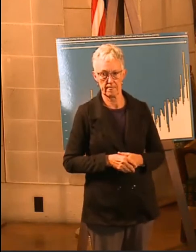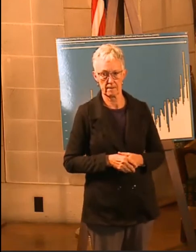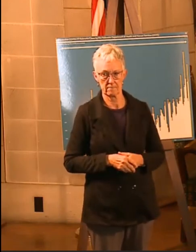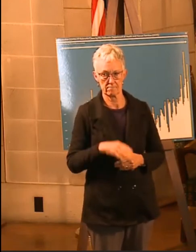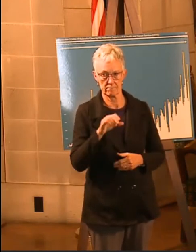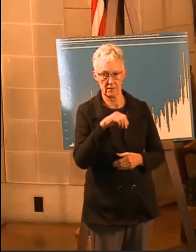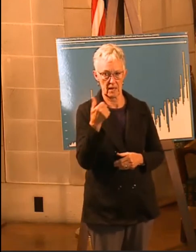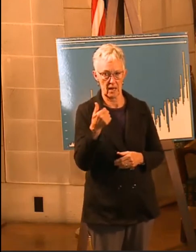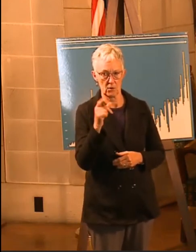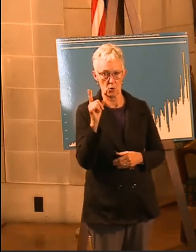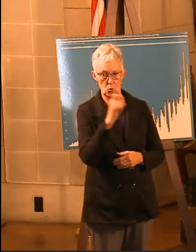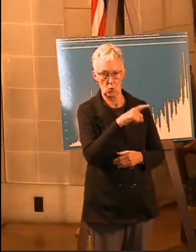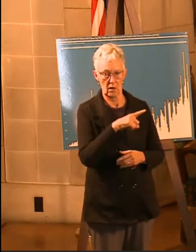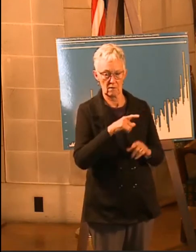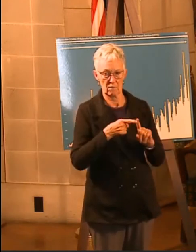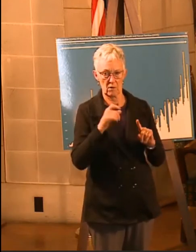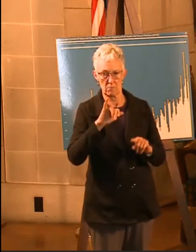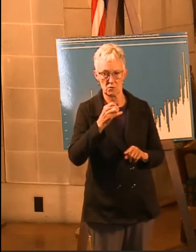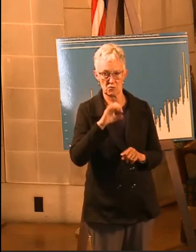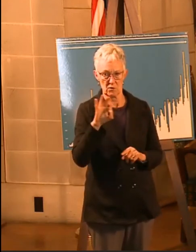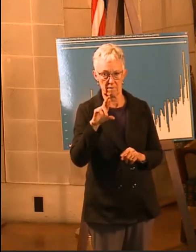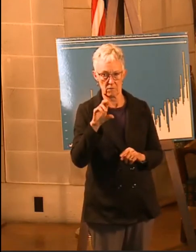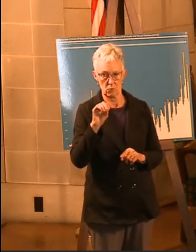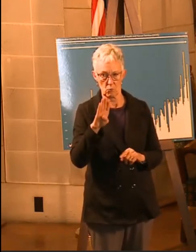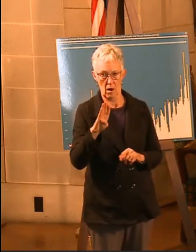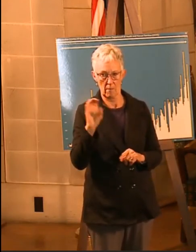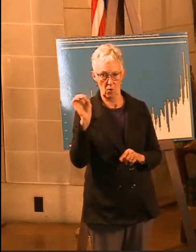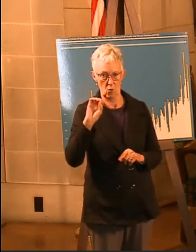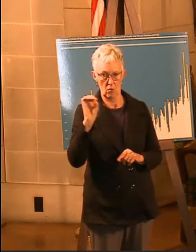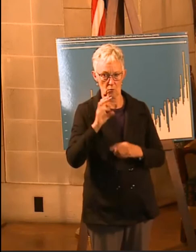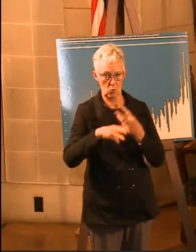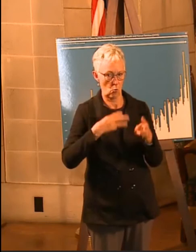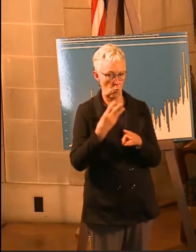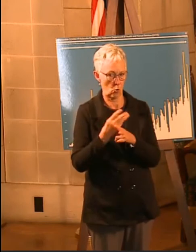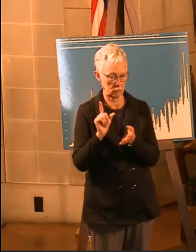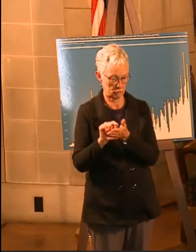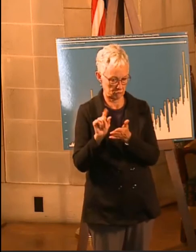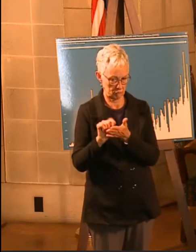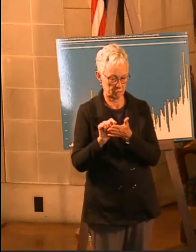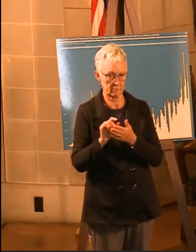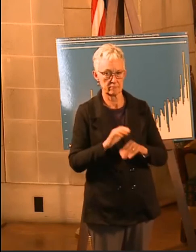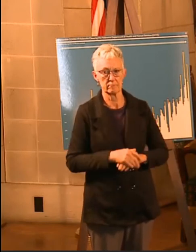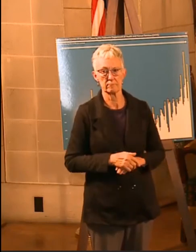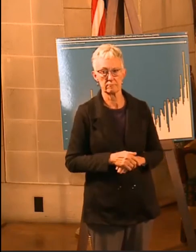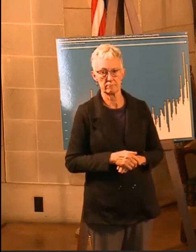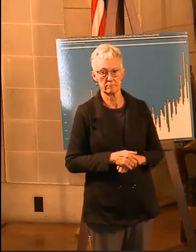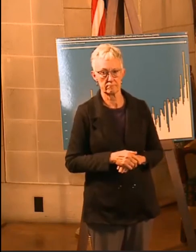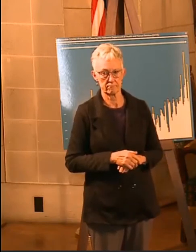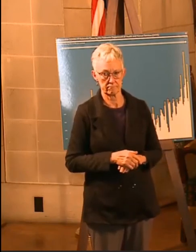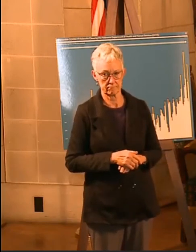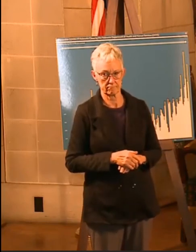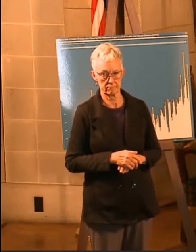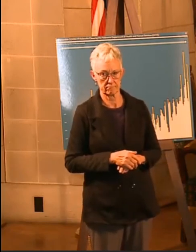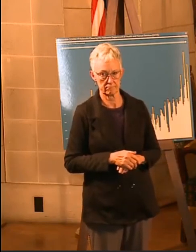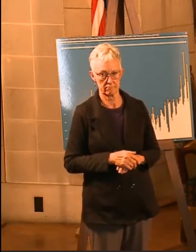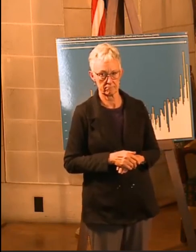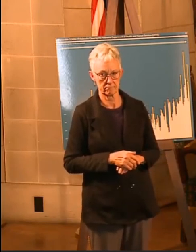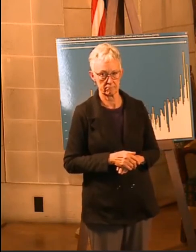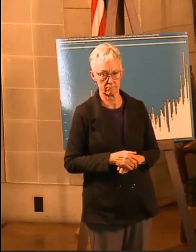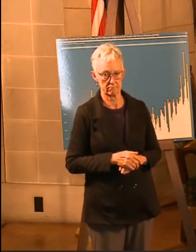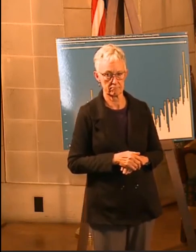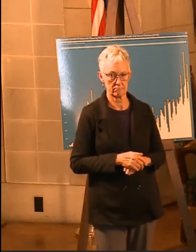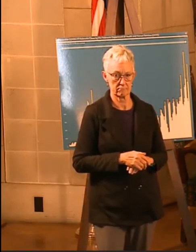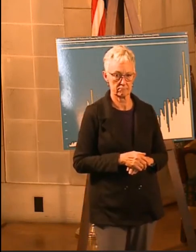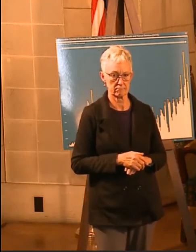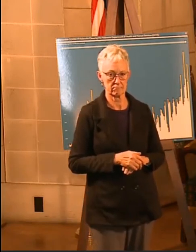Robb with the Omaha World Herald. And he wants to know, in light of what we announced on the hospital capacities and the state's